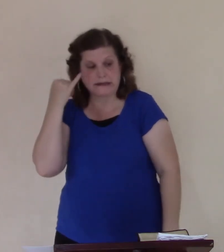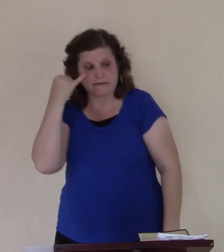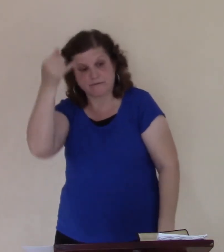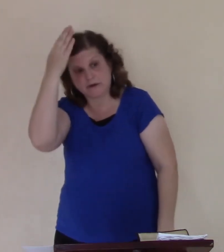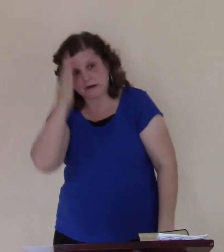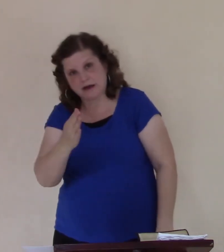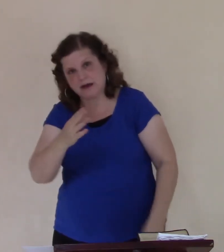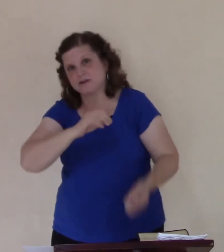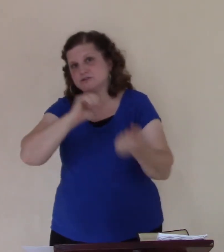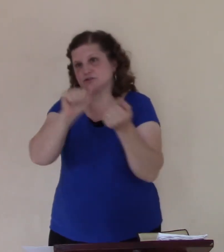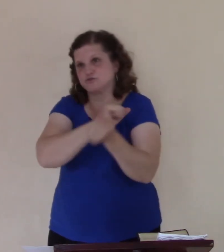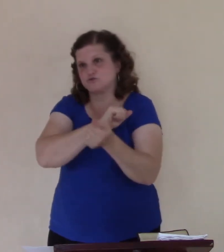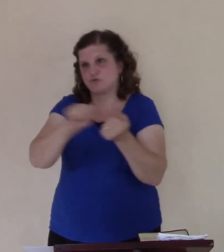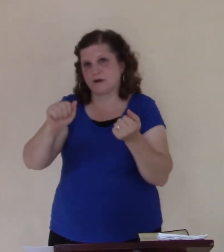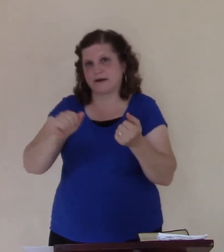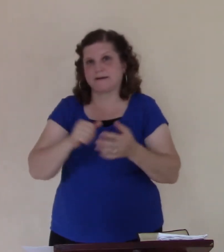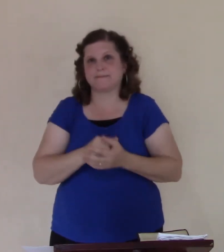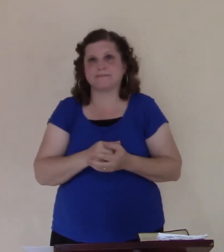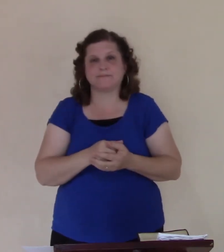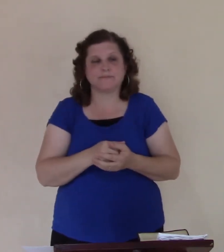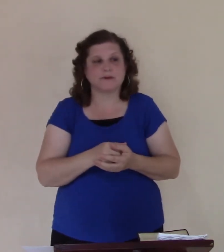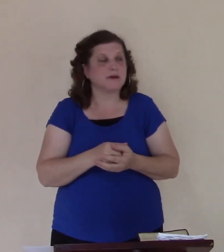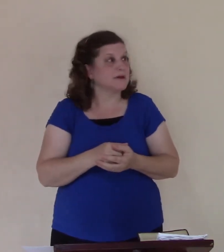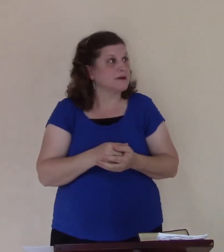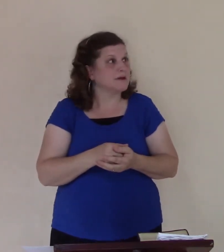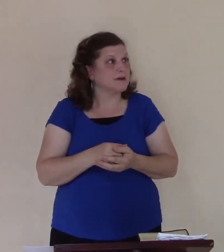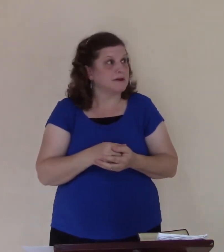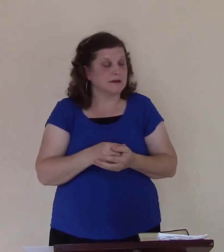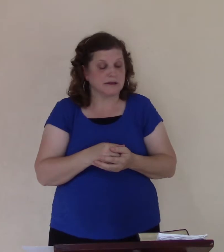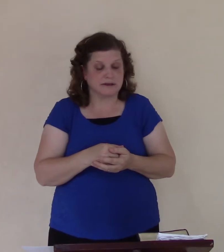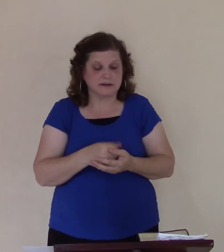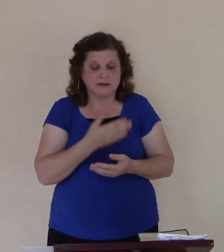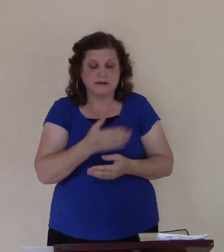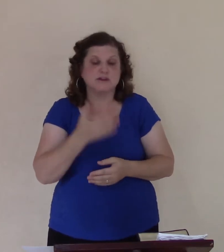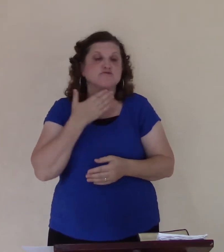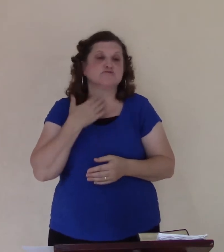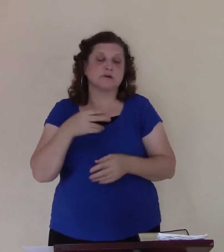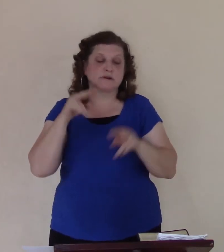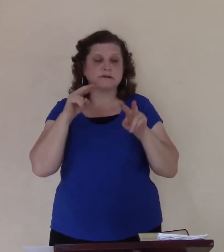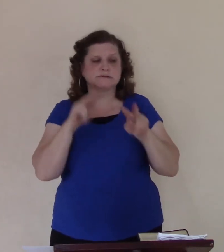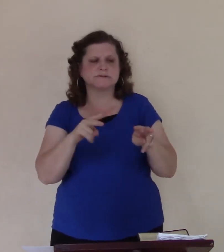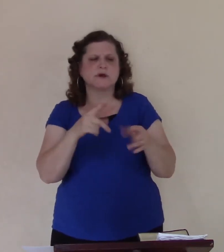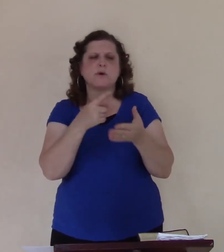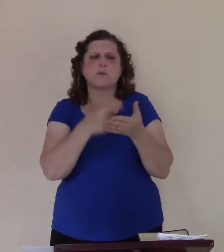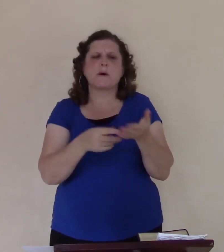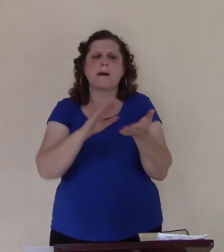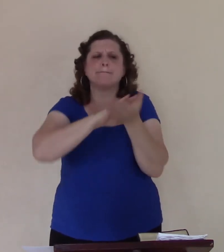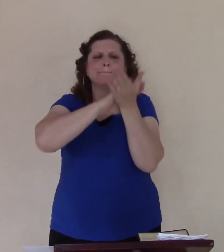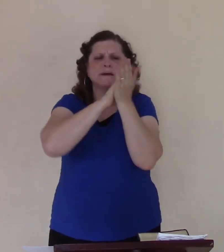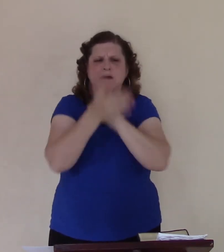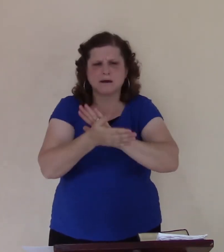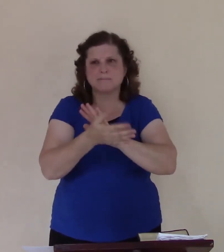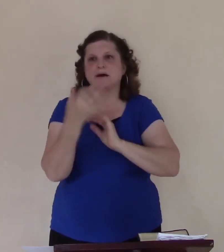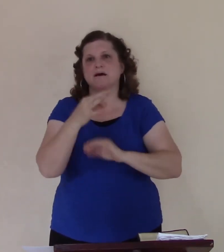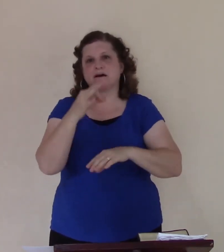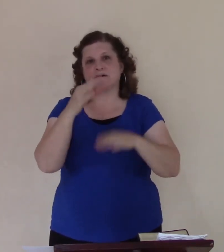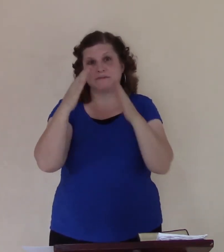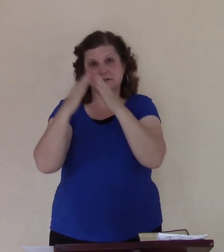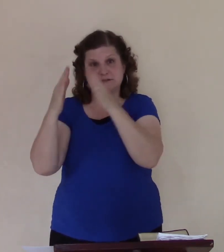Then you're not seeing what will become of the city. He's not rejoicing that they prevent it. He's not rejoicing that people